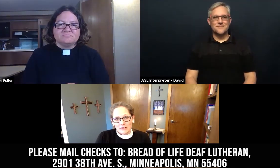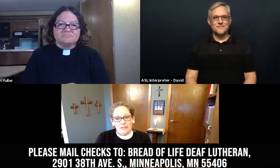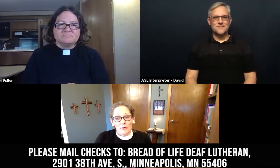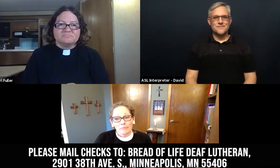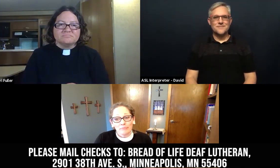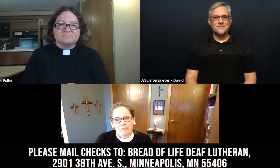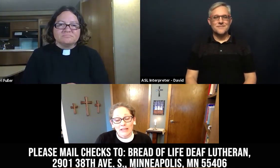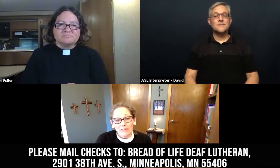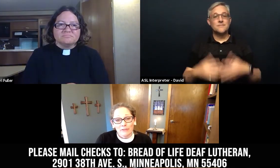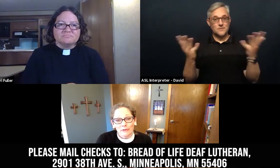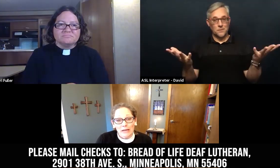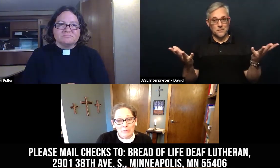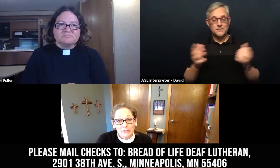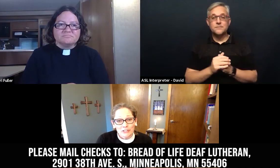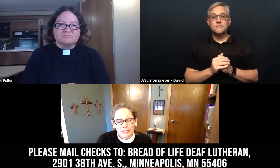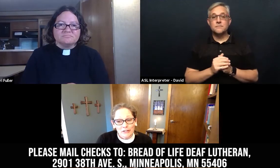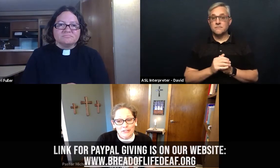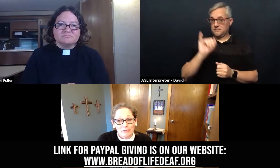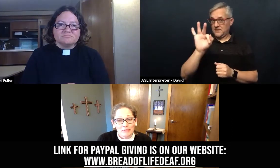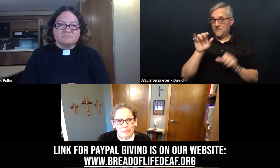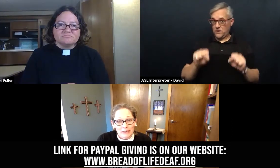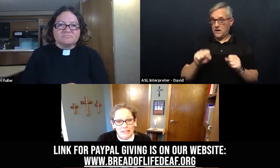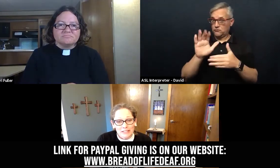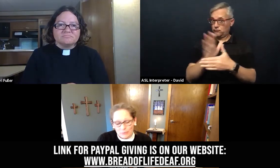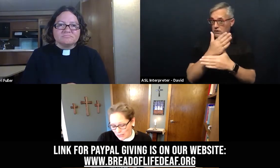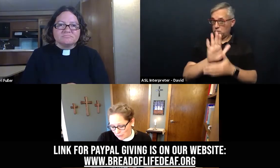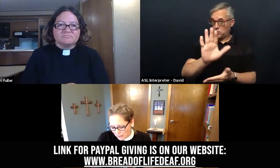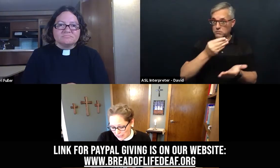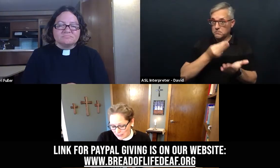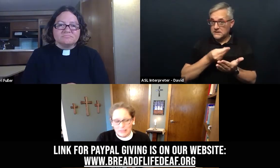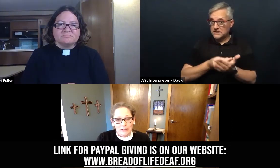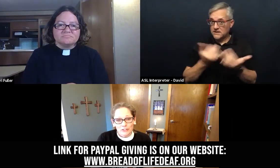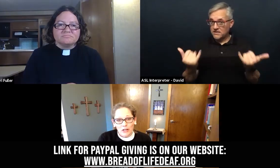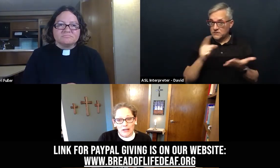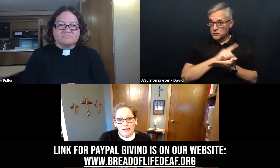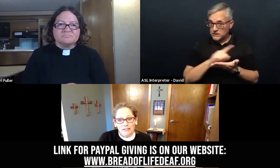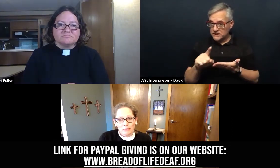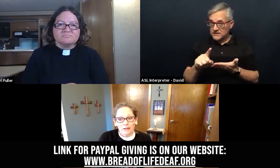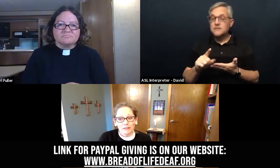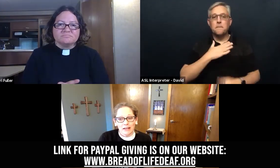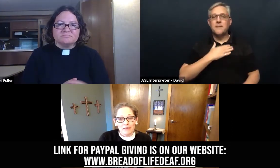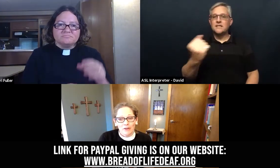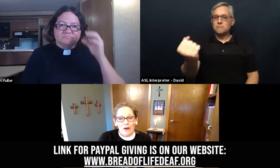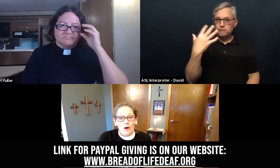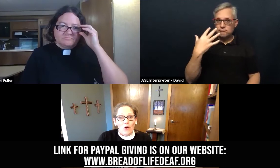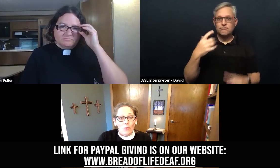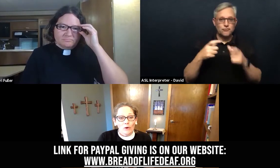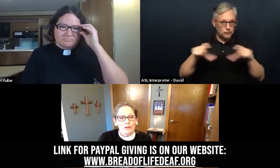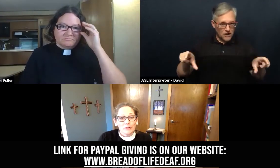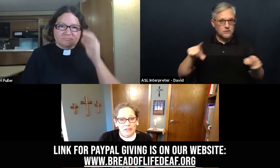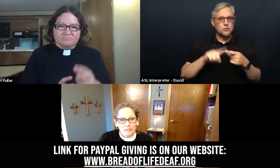so if you're able to share some of your money this week please send a check to Bread of Life or you can make